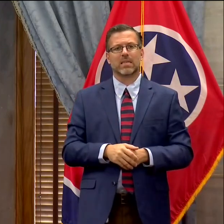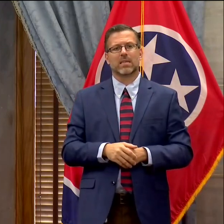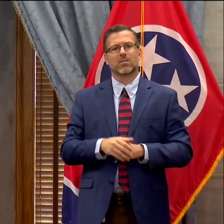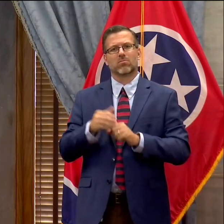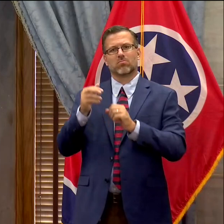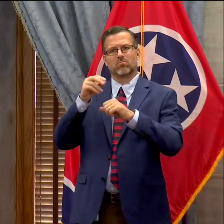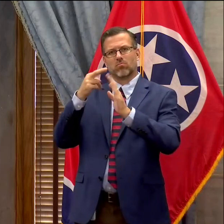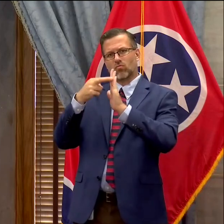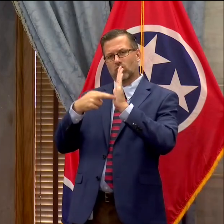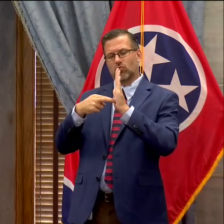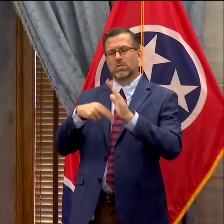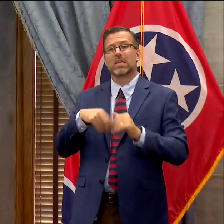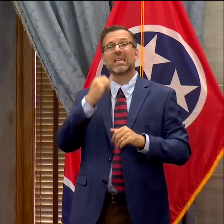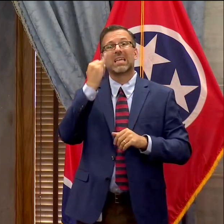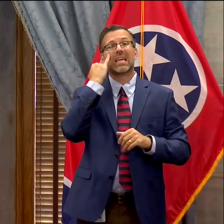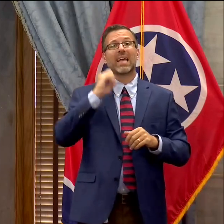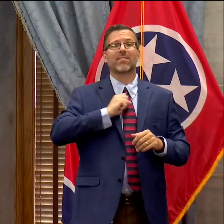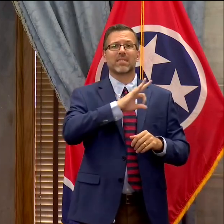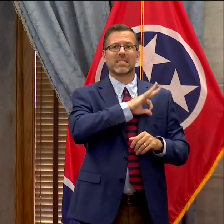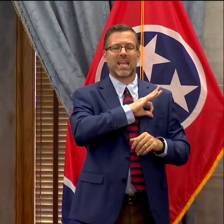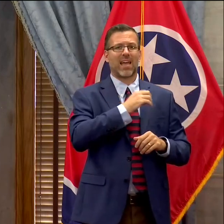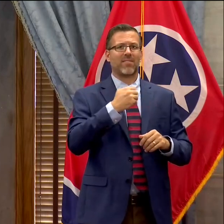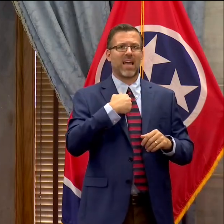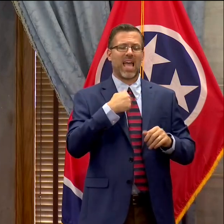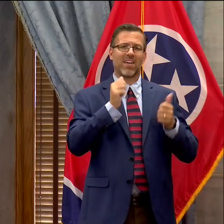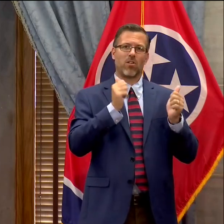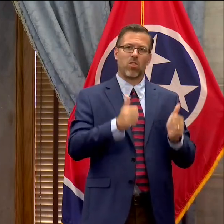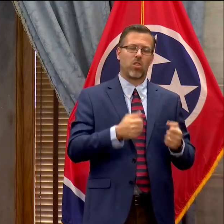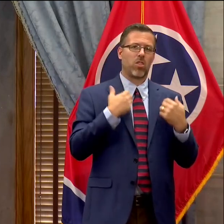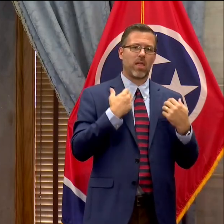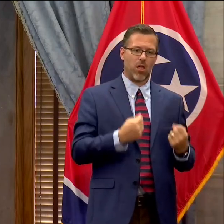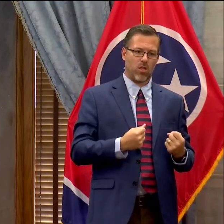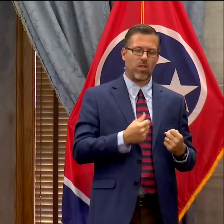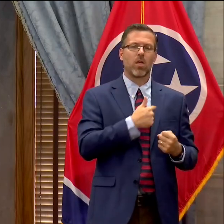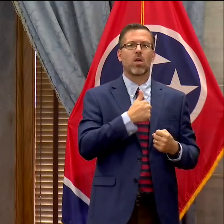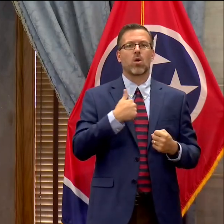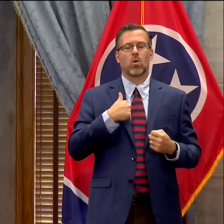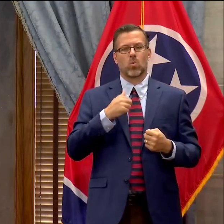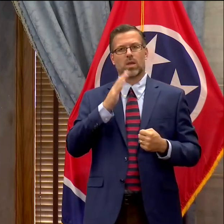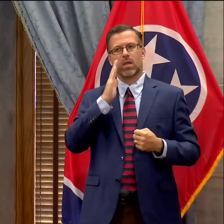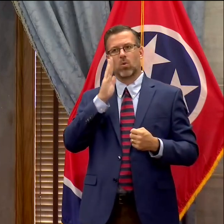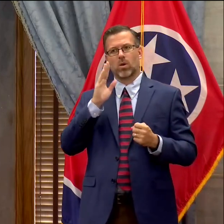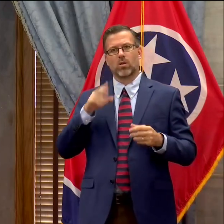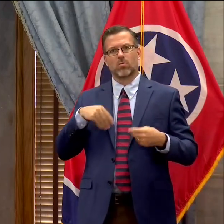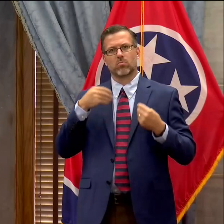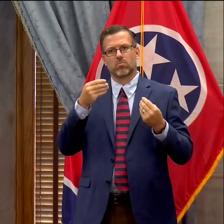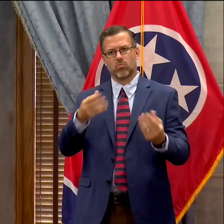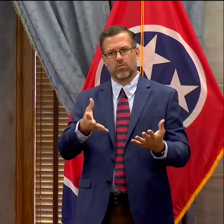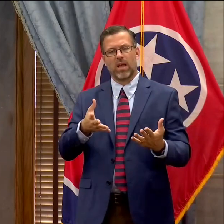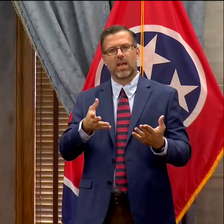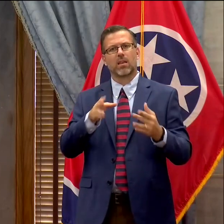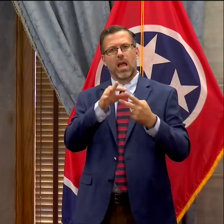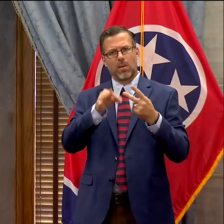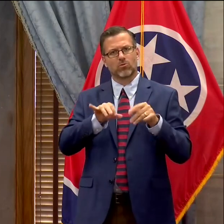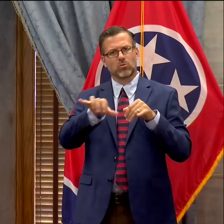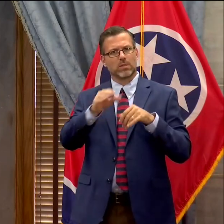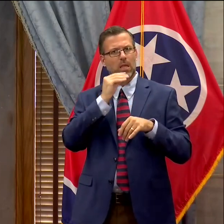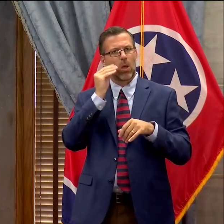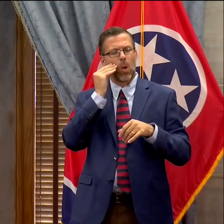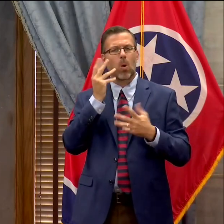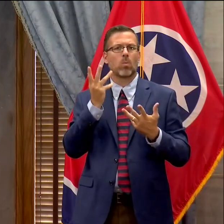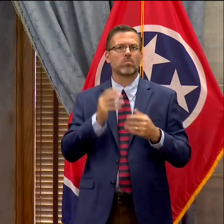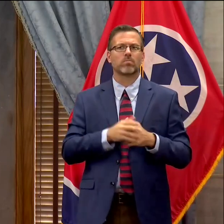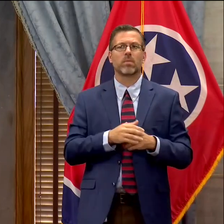and at-risk students are assisted by our accessible education center. I have certainly heard passionate people